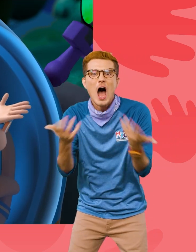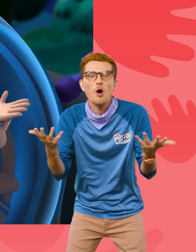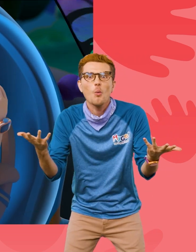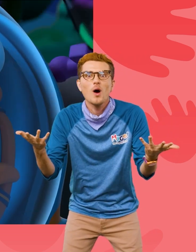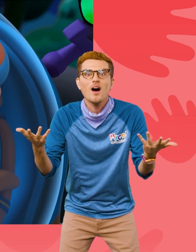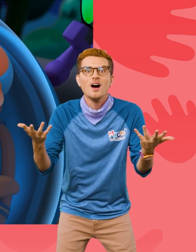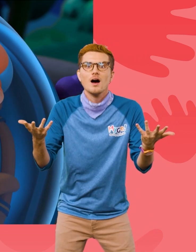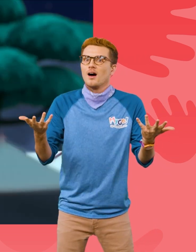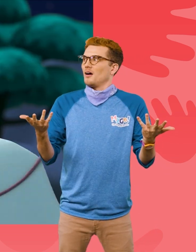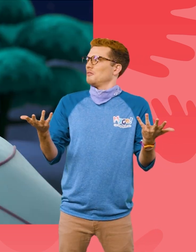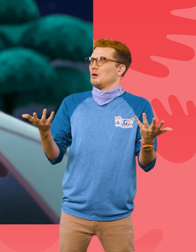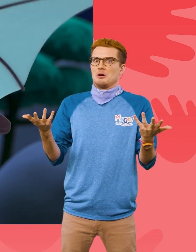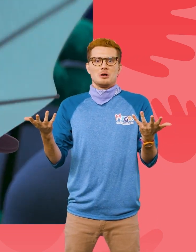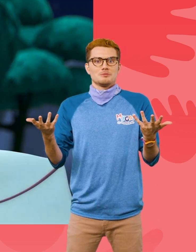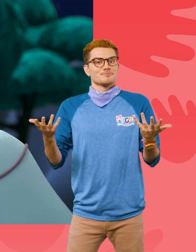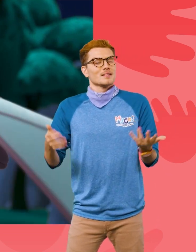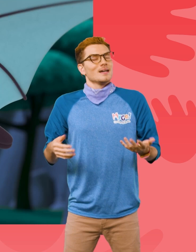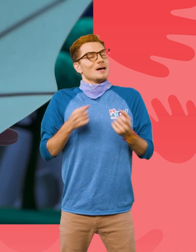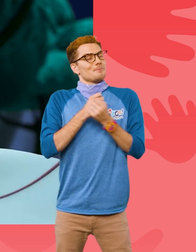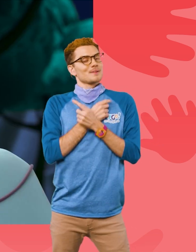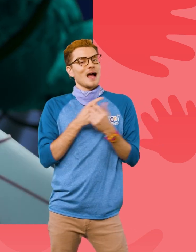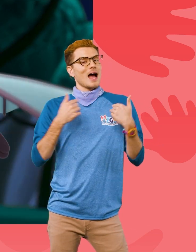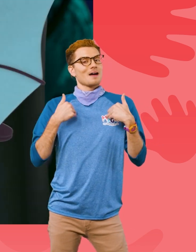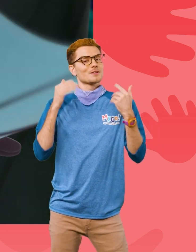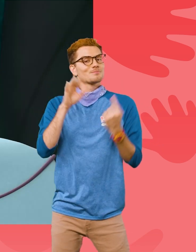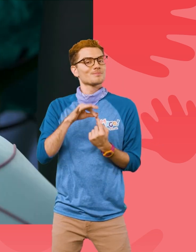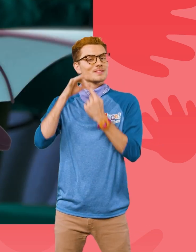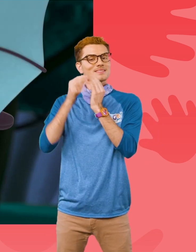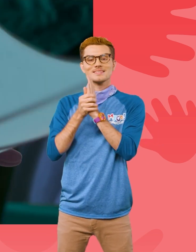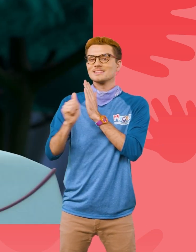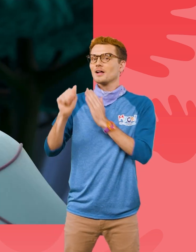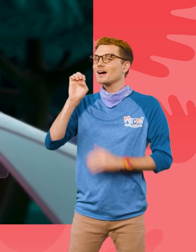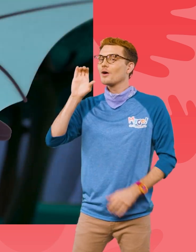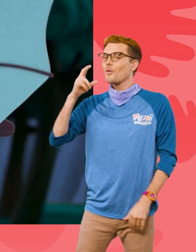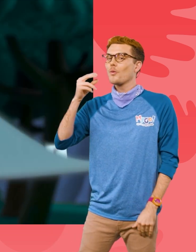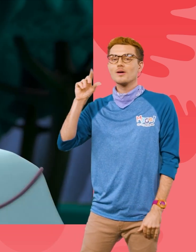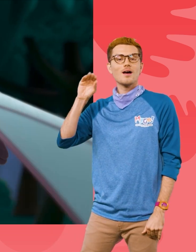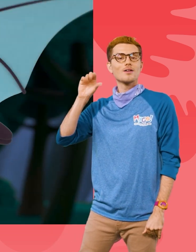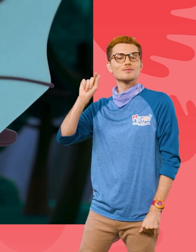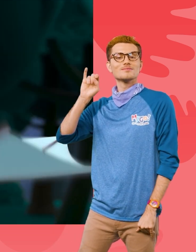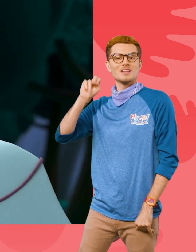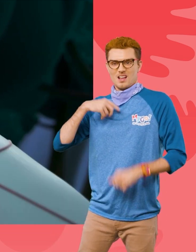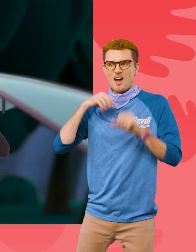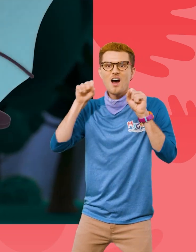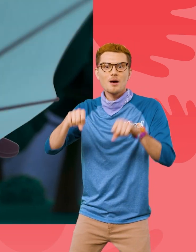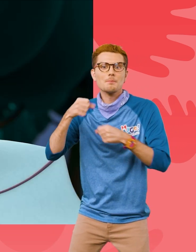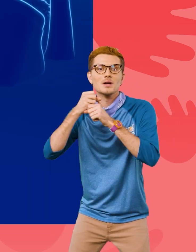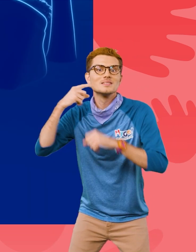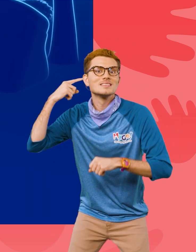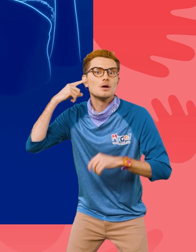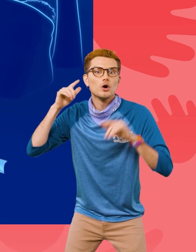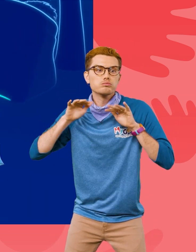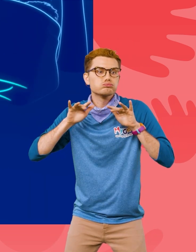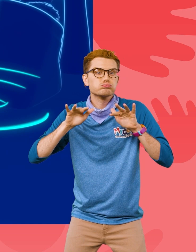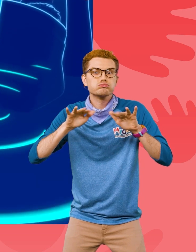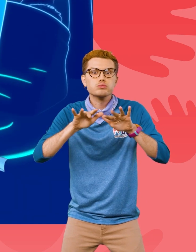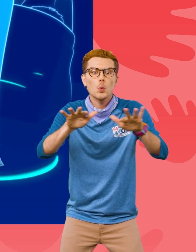do that? Bats have a special skill called echolocation! I make sounds, and they